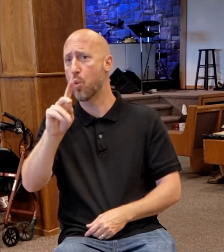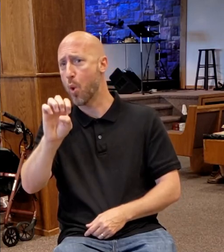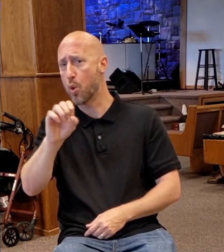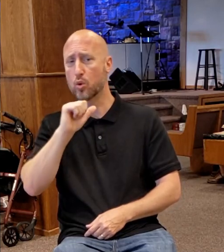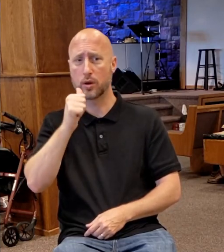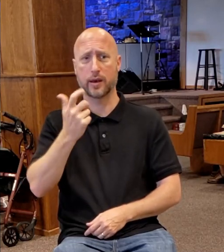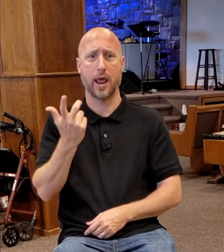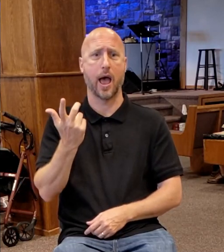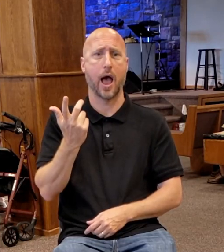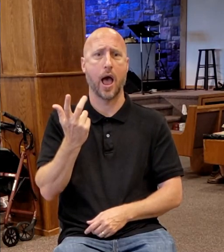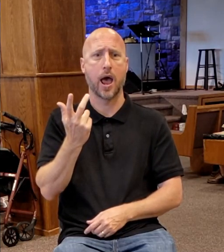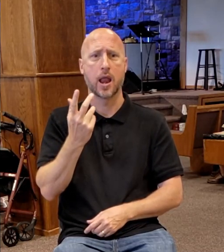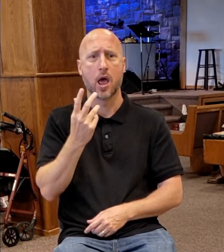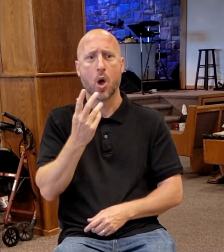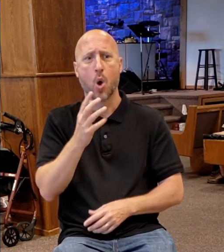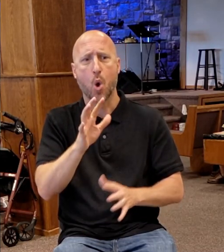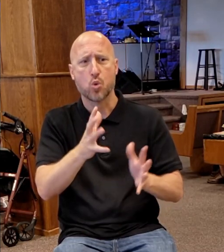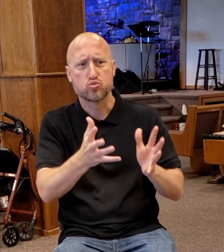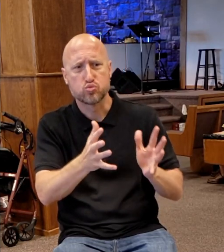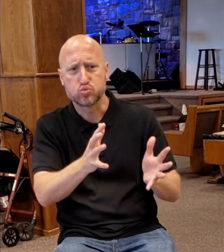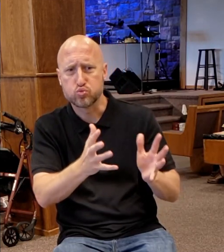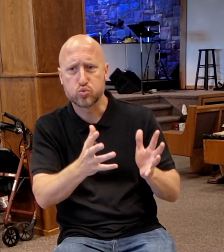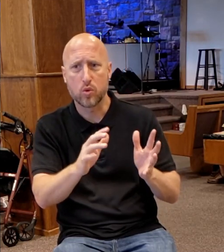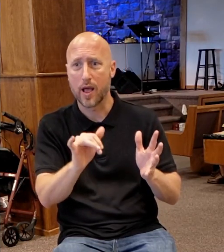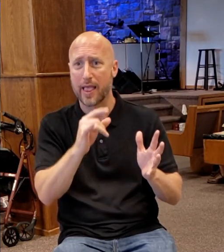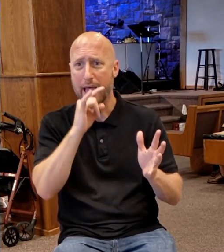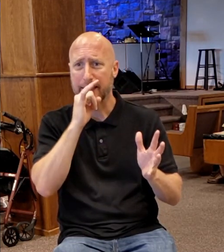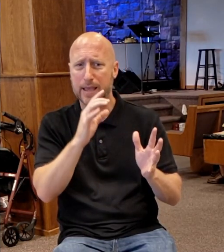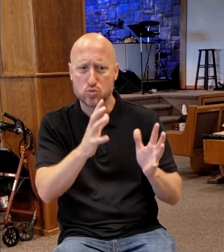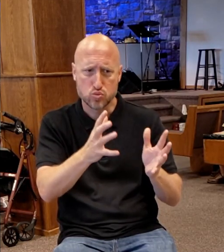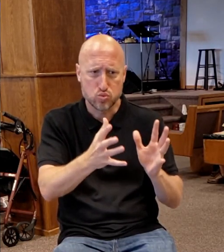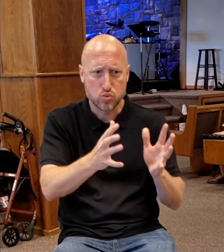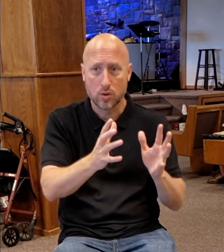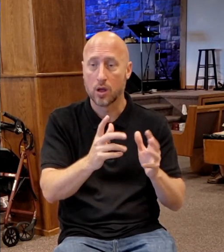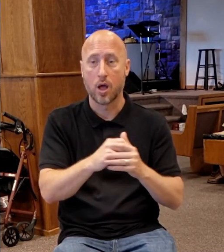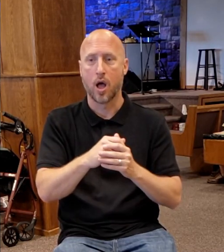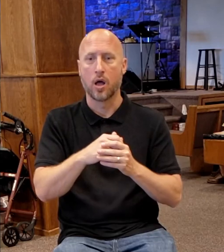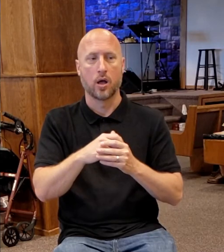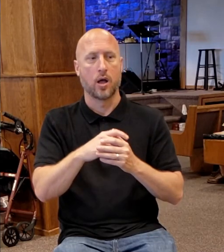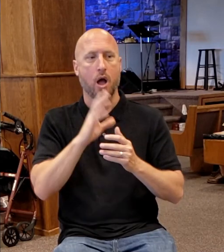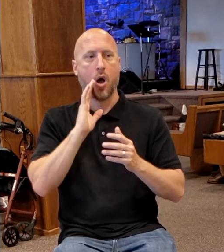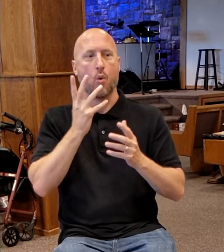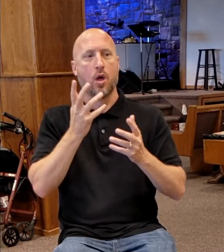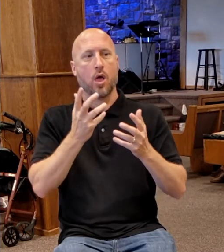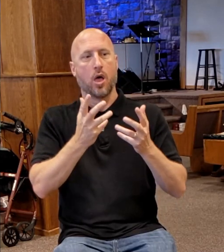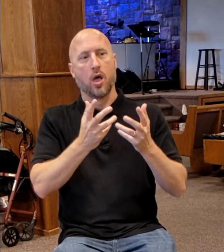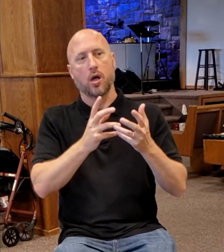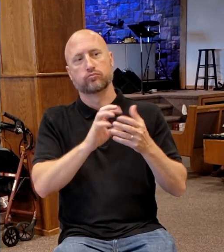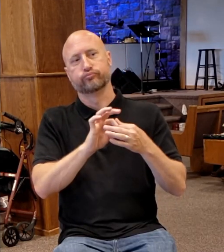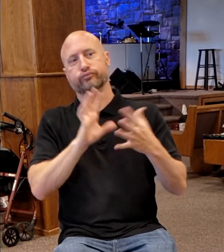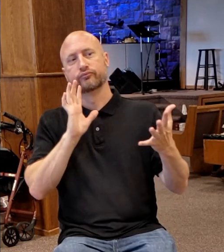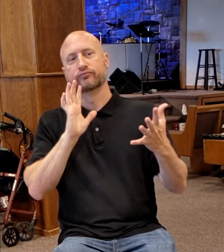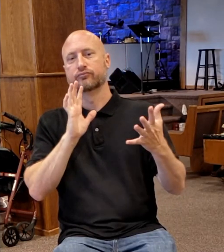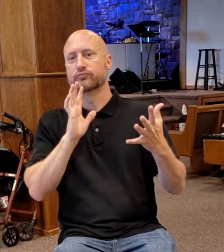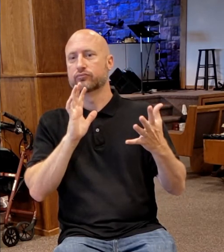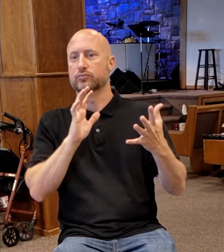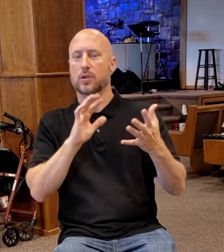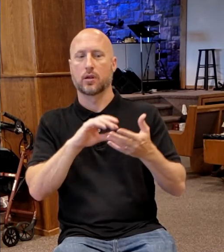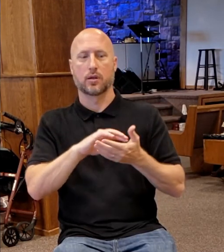kid gloves, I'm going to alienate sinners. I'm not going to be able to share the love of God with them.